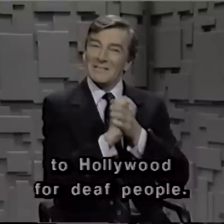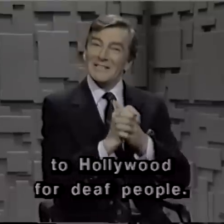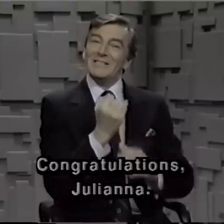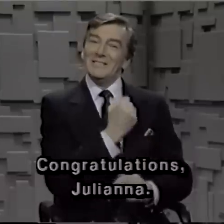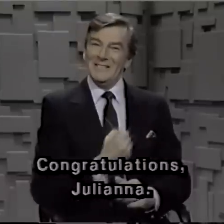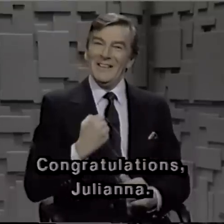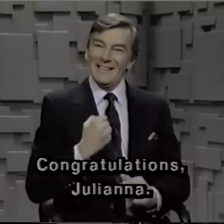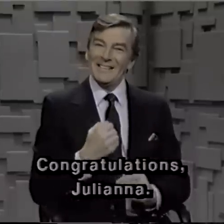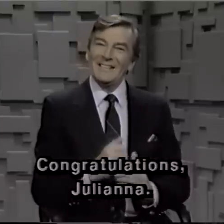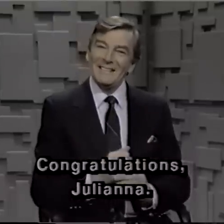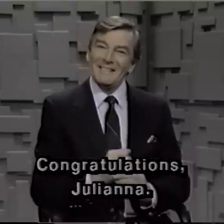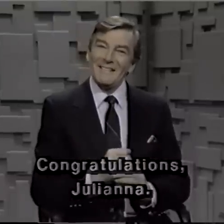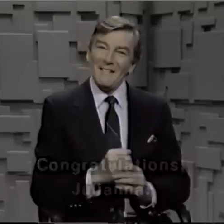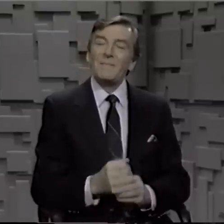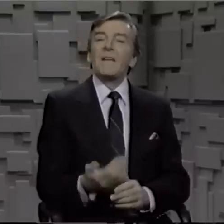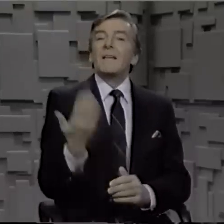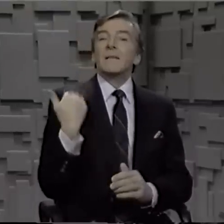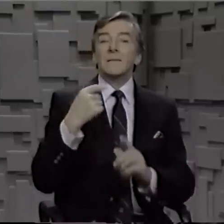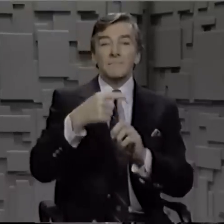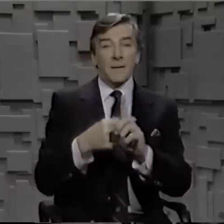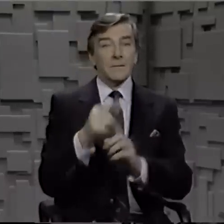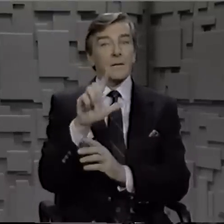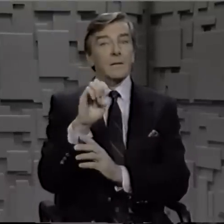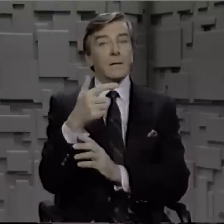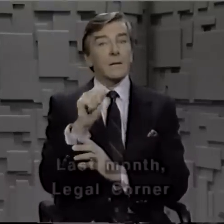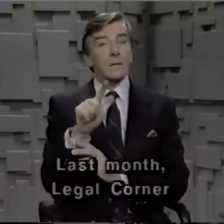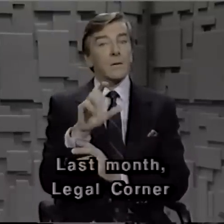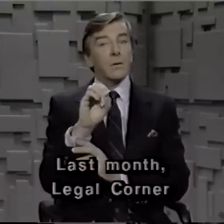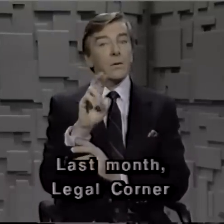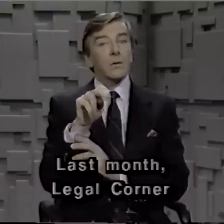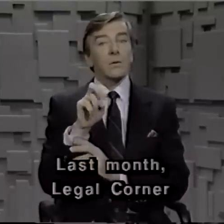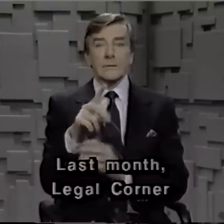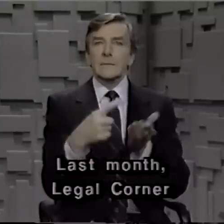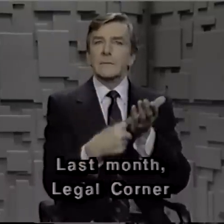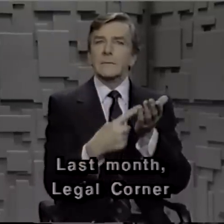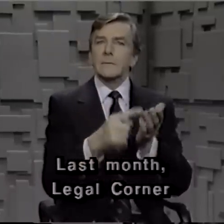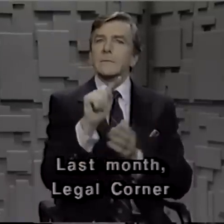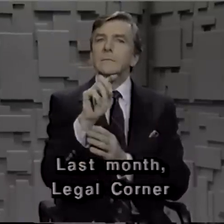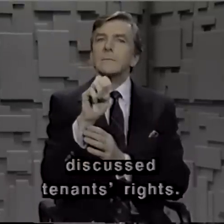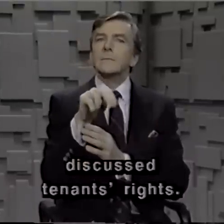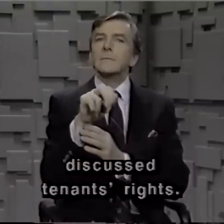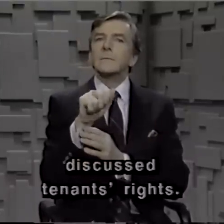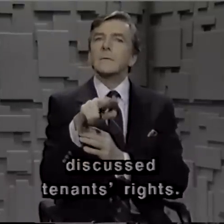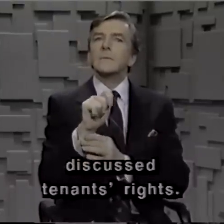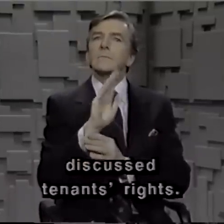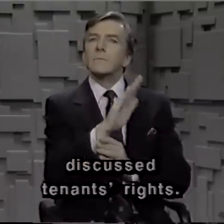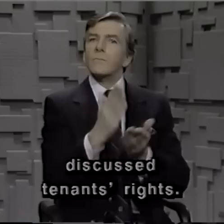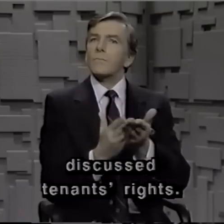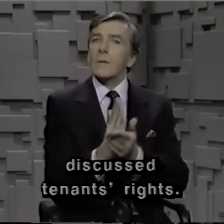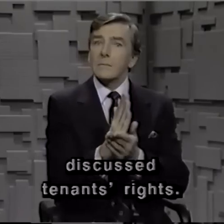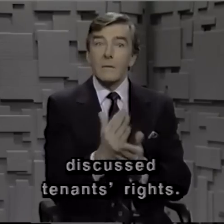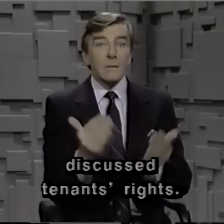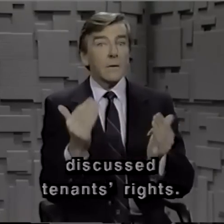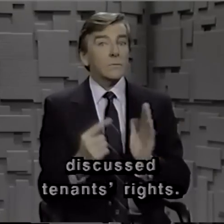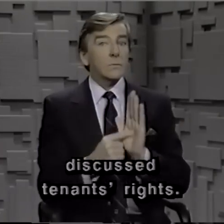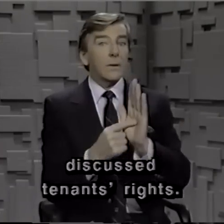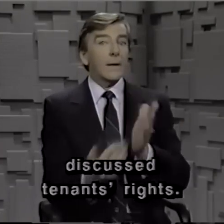Congratulations, Juliana. Last month, Legal Corner discussed tenants' rights. Now,